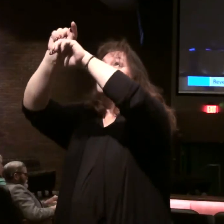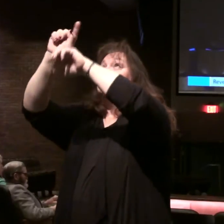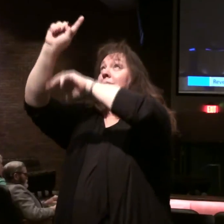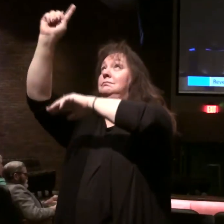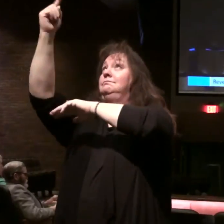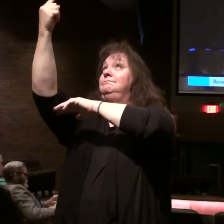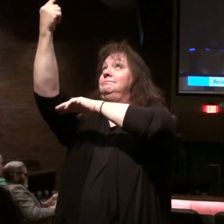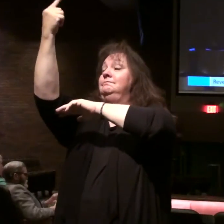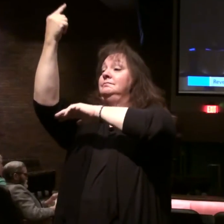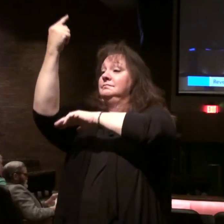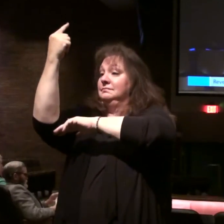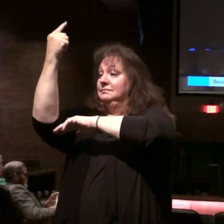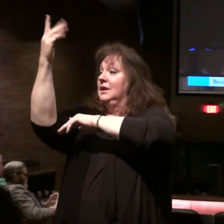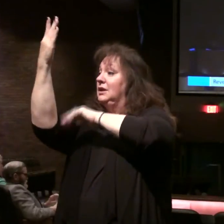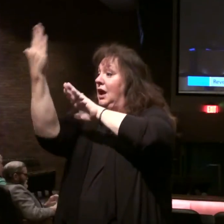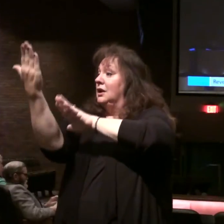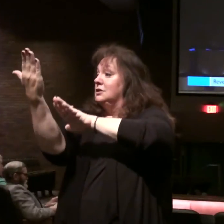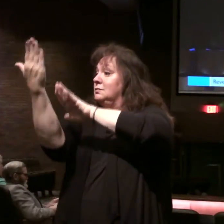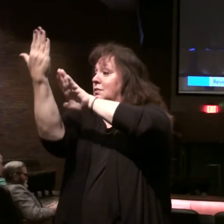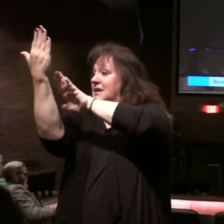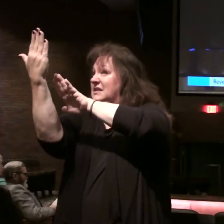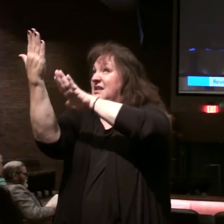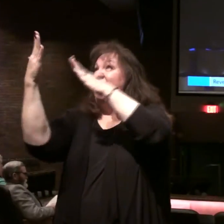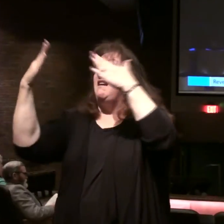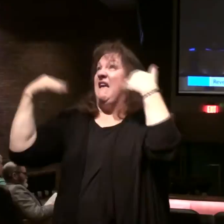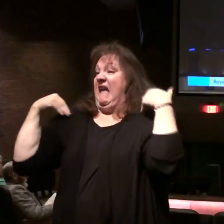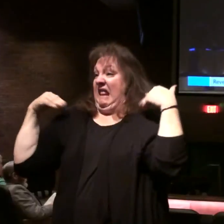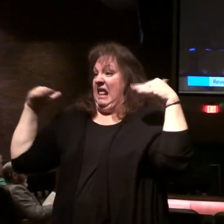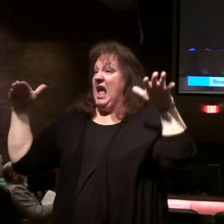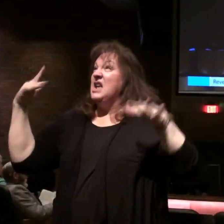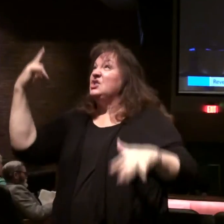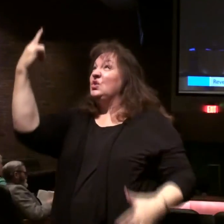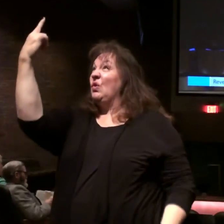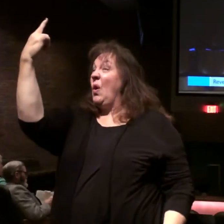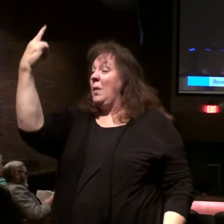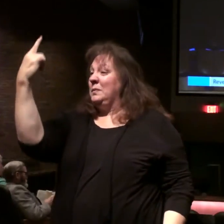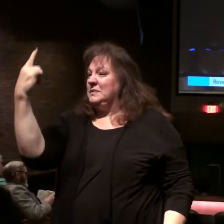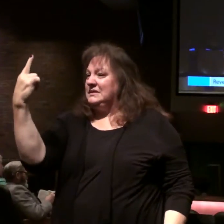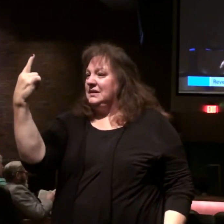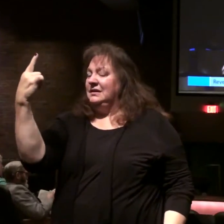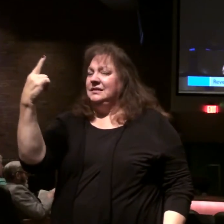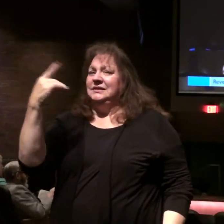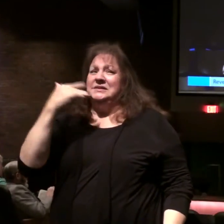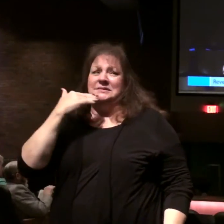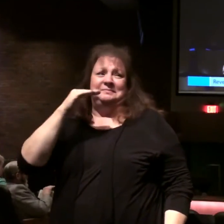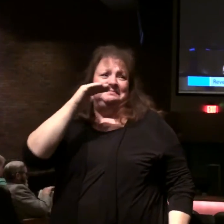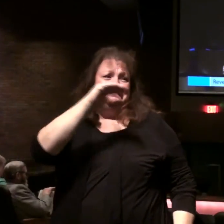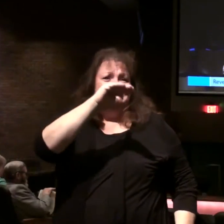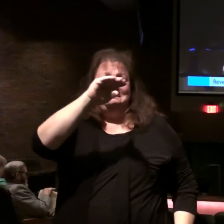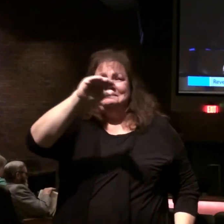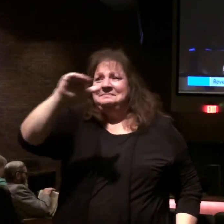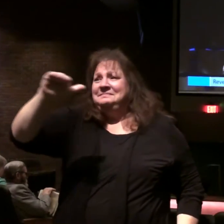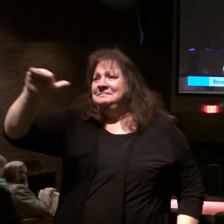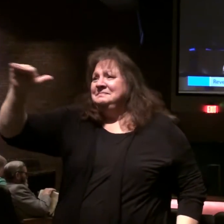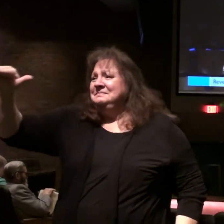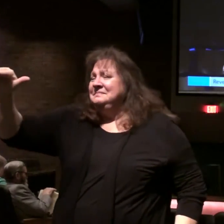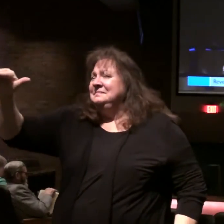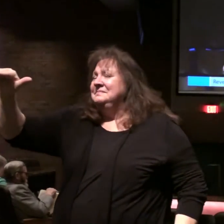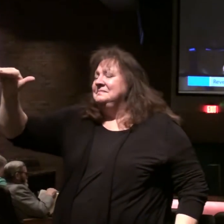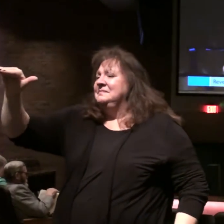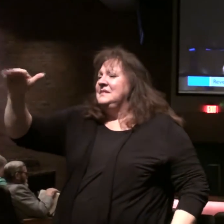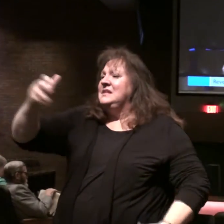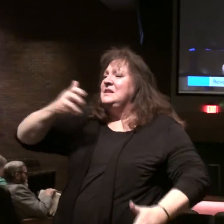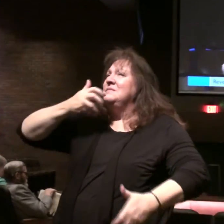is the very present, comes this angel. He's crying out with a loud voice to him who sat on the